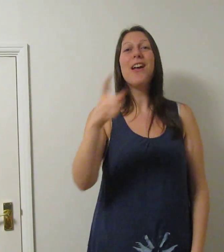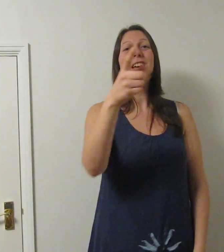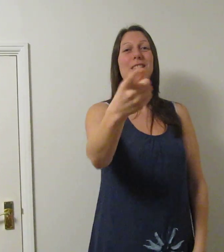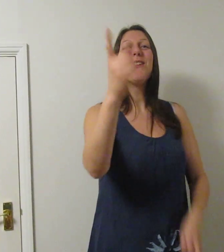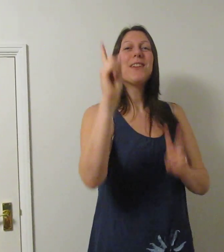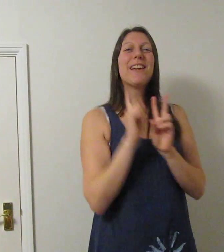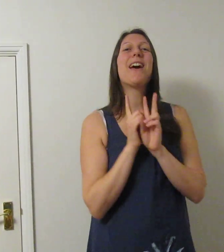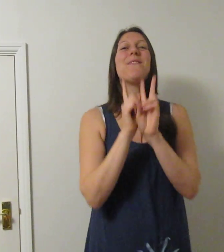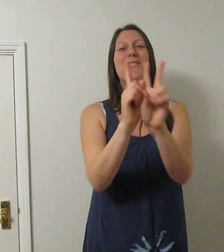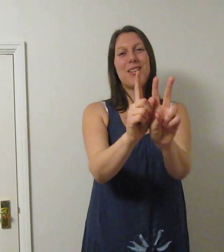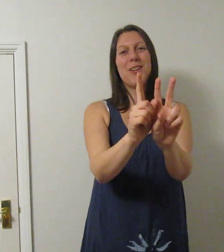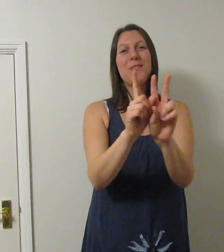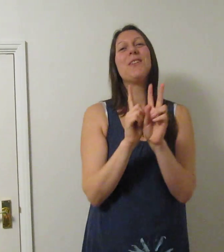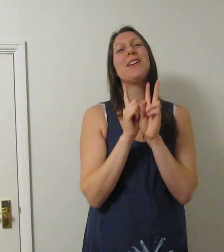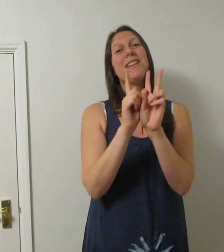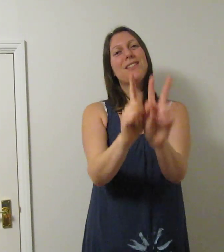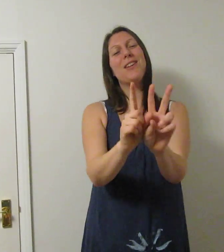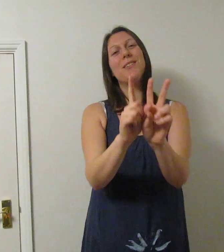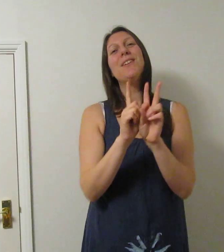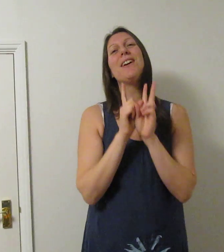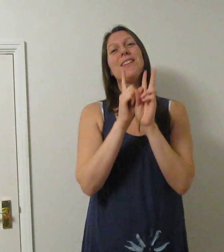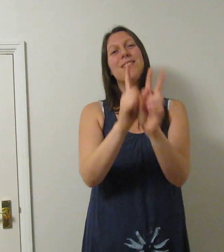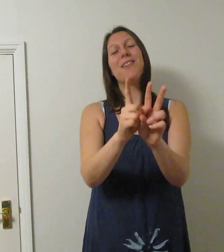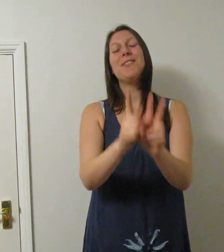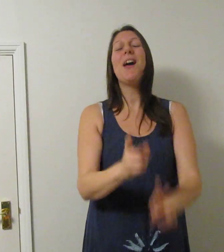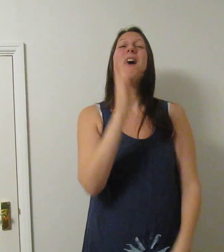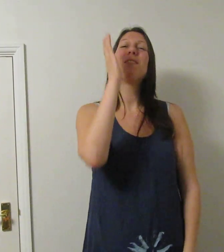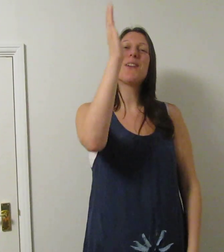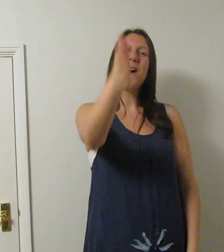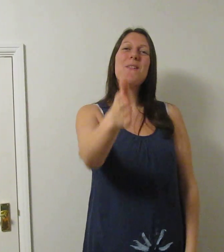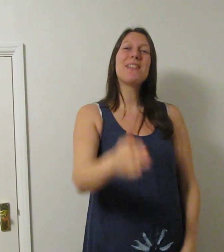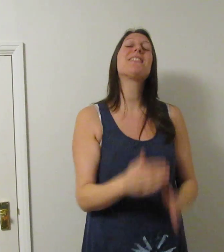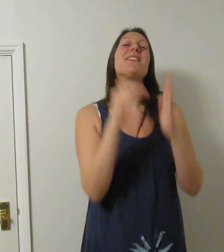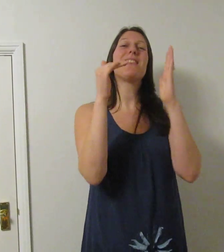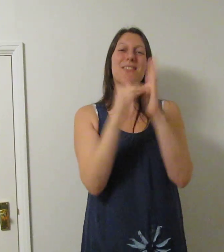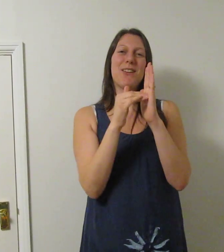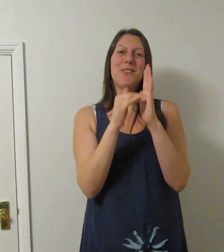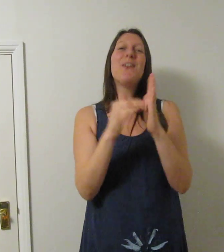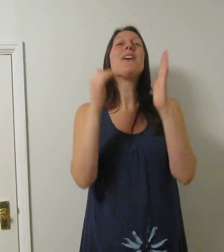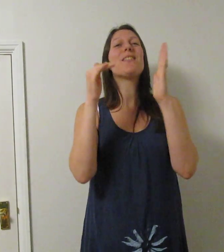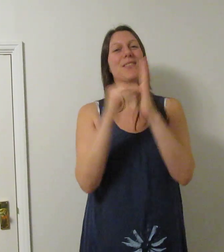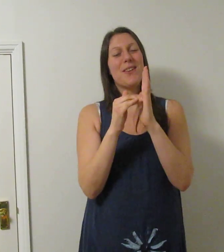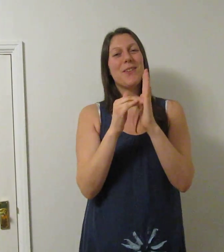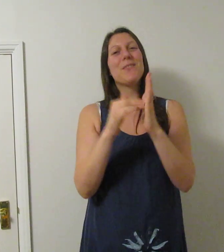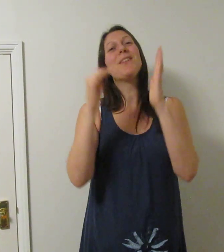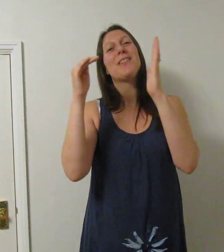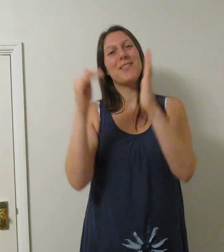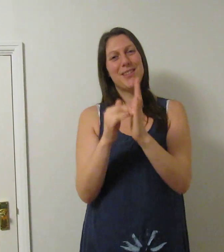You can come too, too, too We're going to the zoo, zoo, zoo